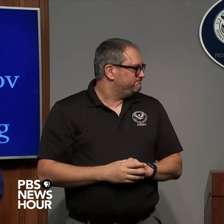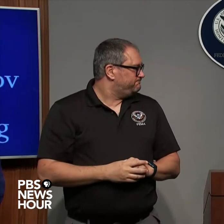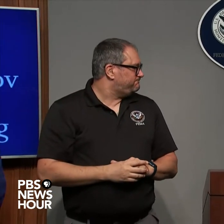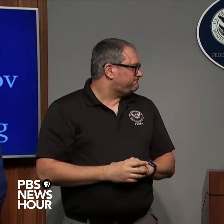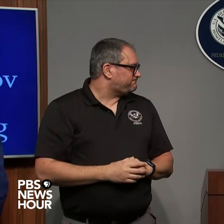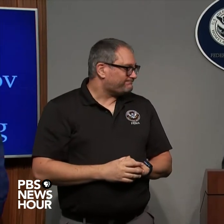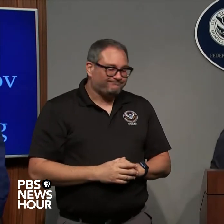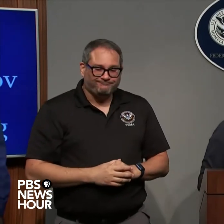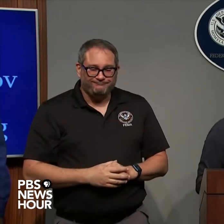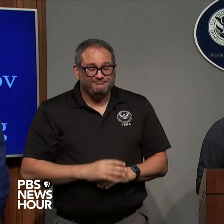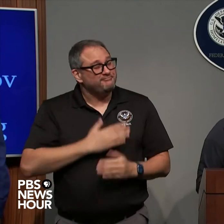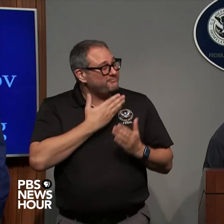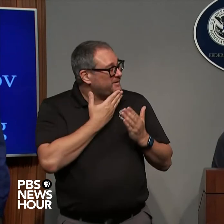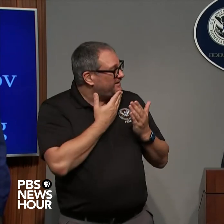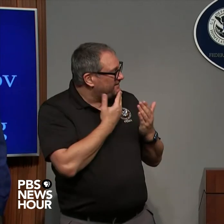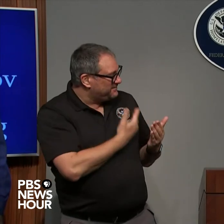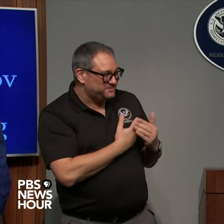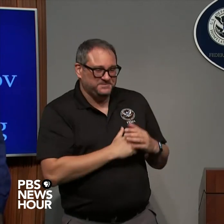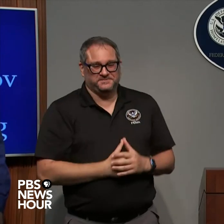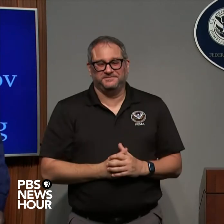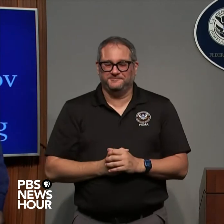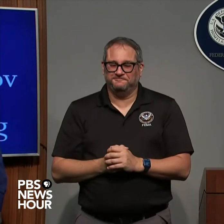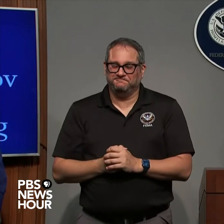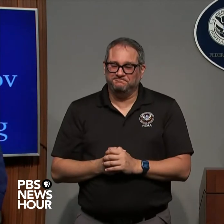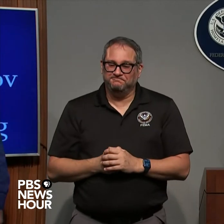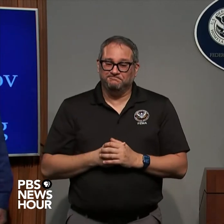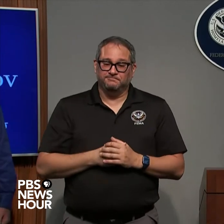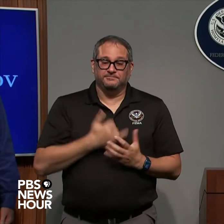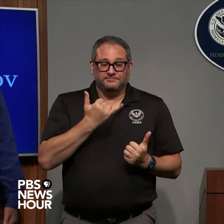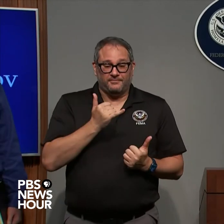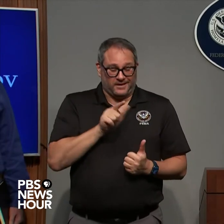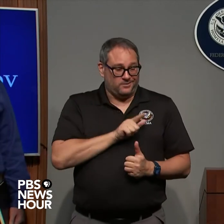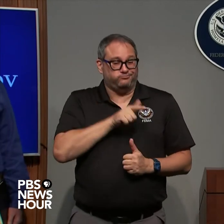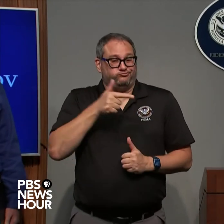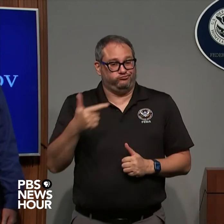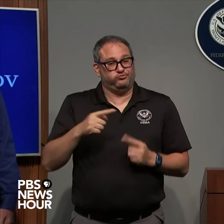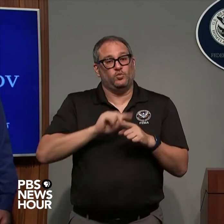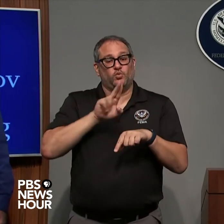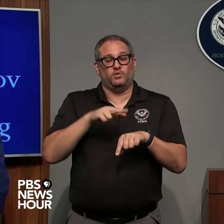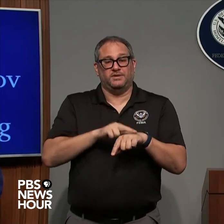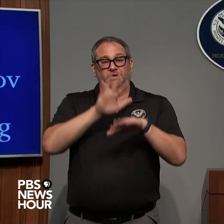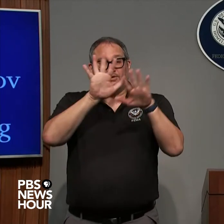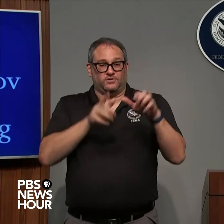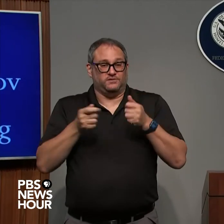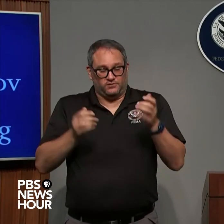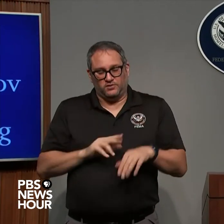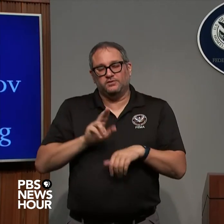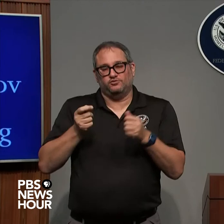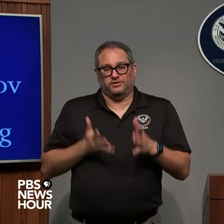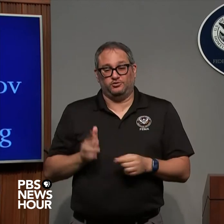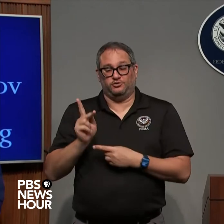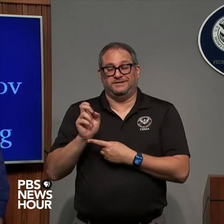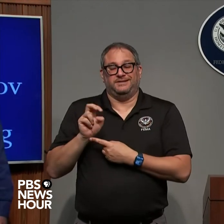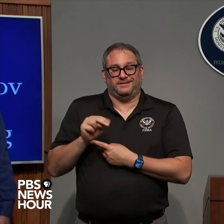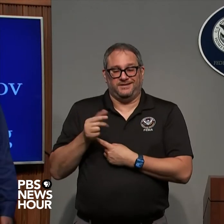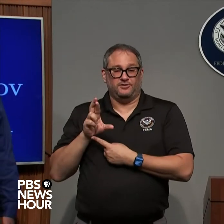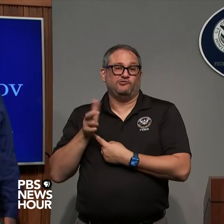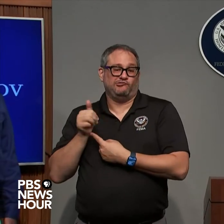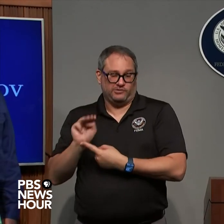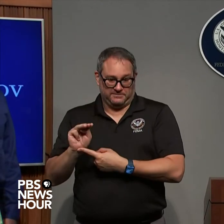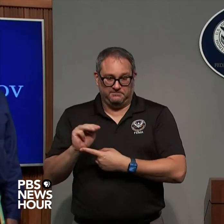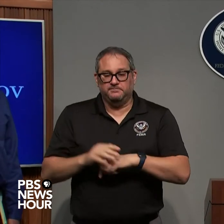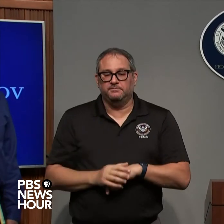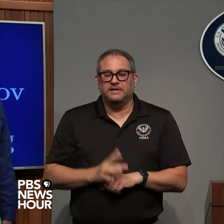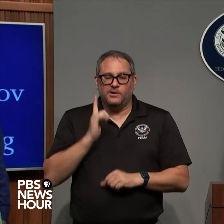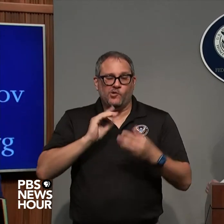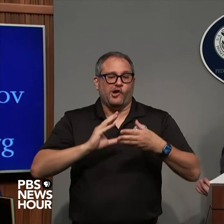thank you very much Gail now I'd like to turn to Director Graham from the National Weather Service to talk about what he's doing to